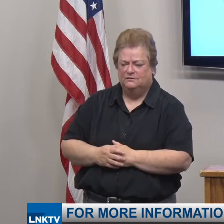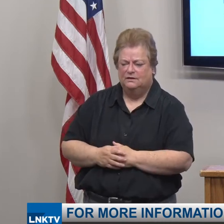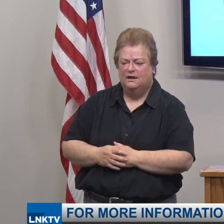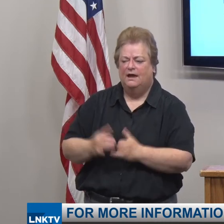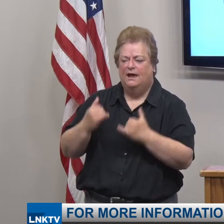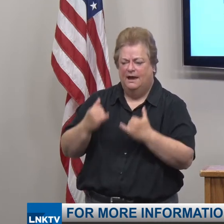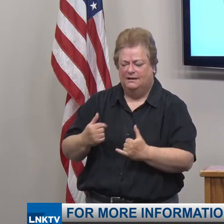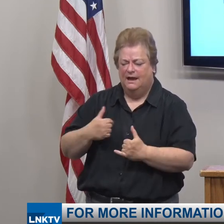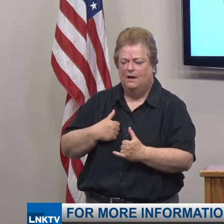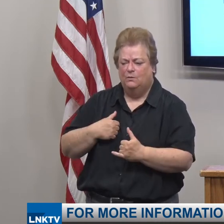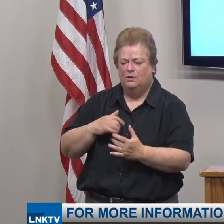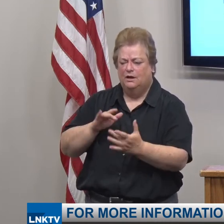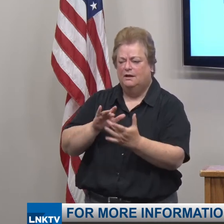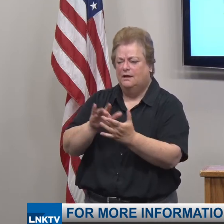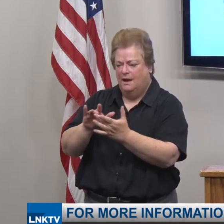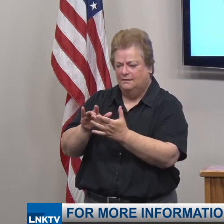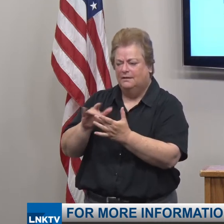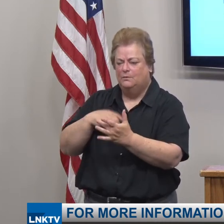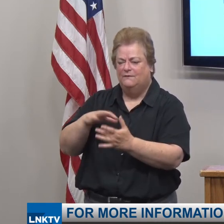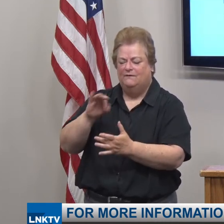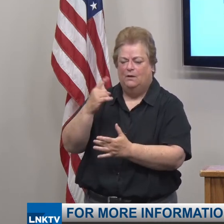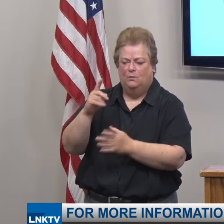in contact with someone who's positive.